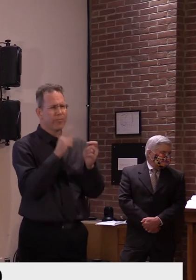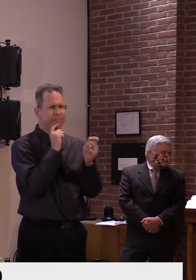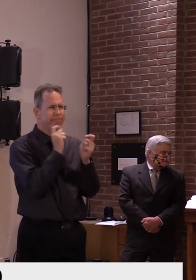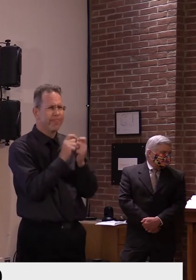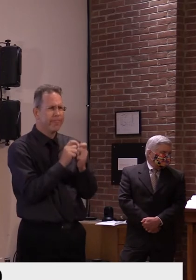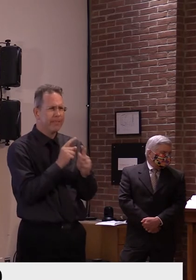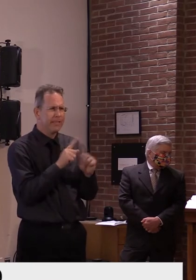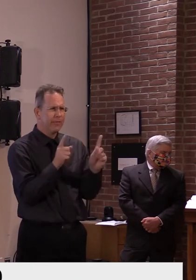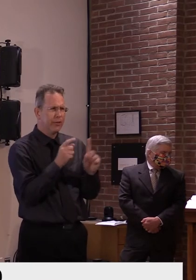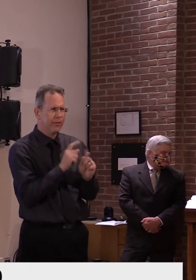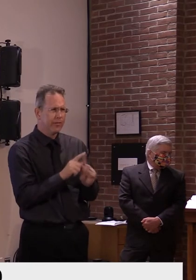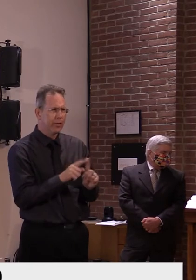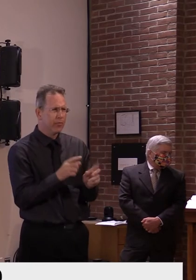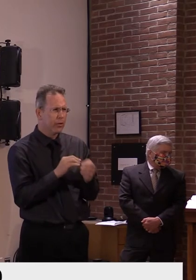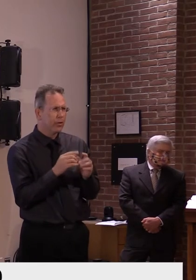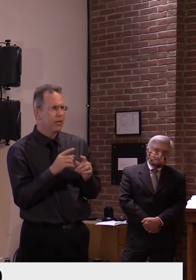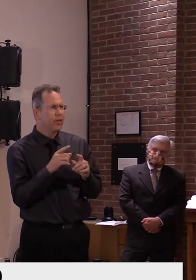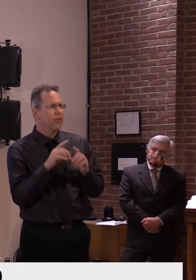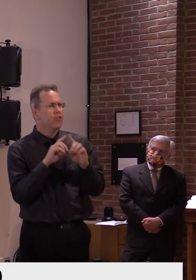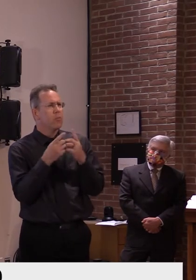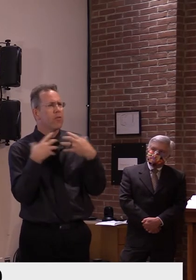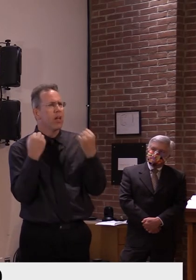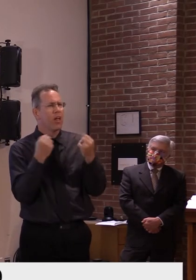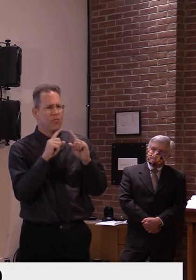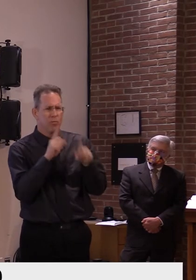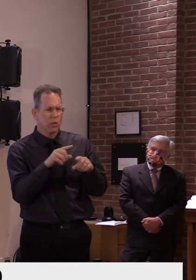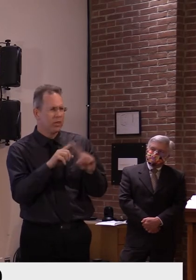and the Department of Health data affecting that today?